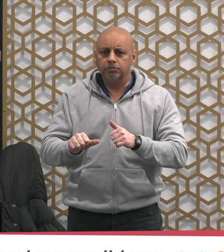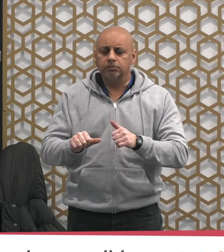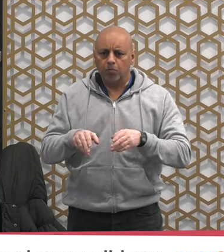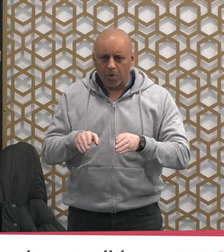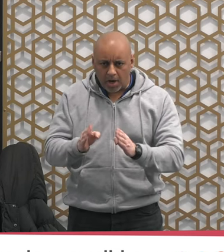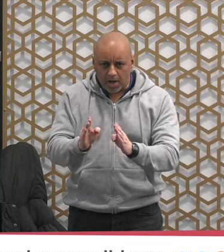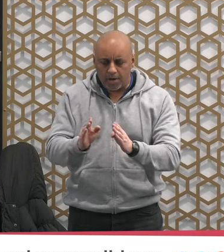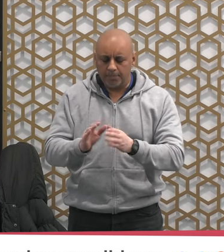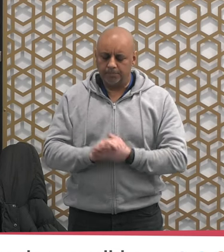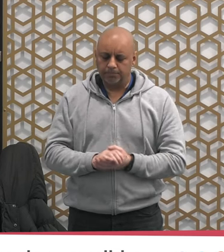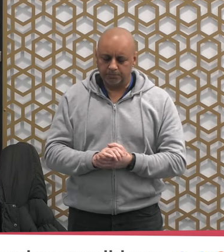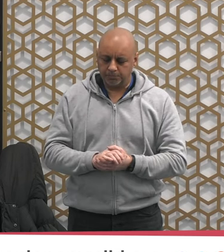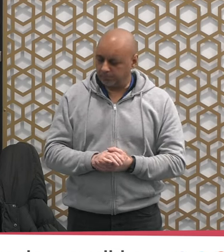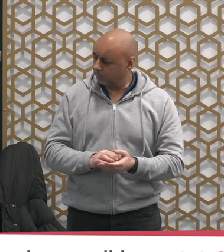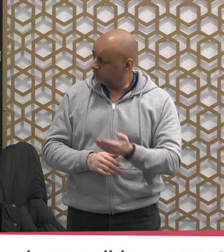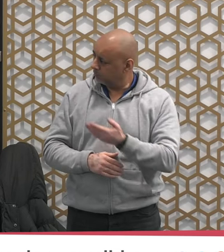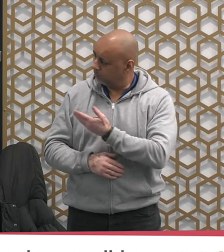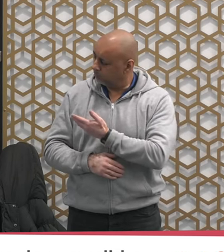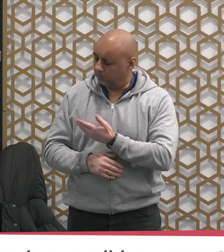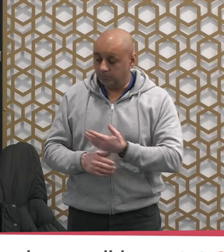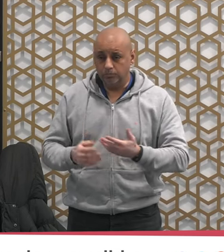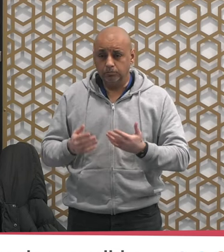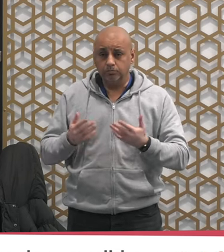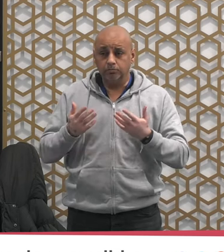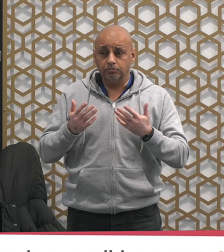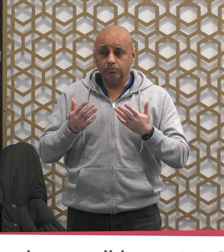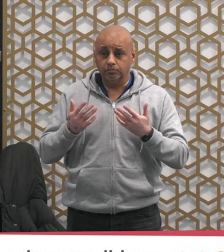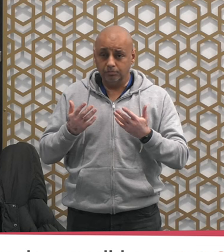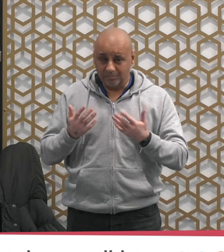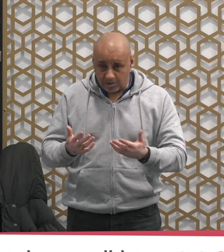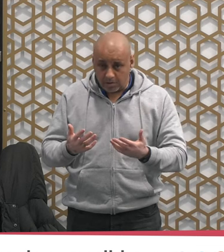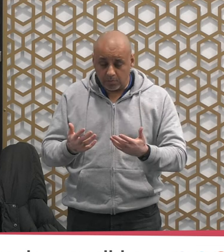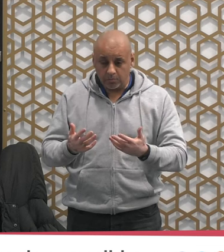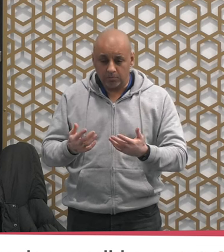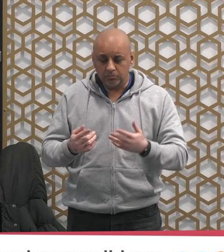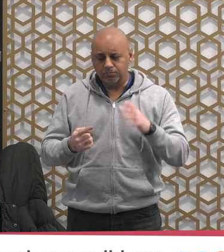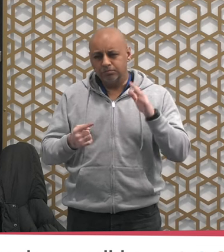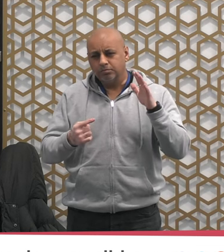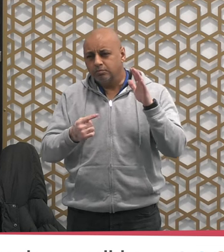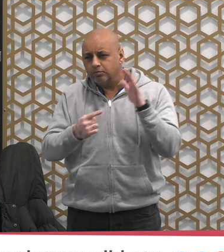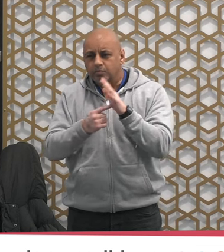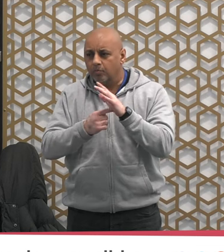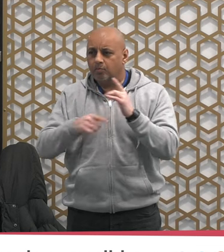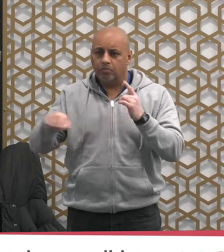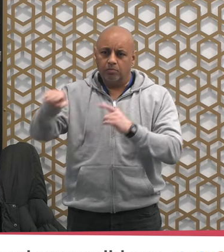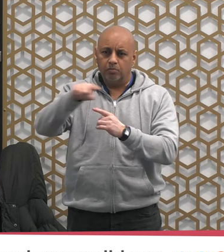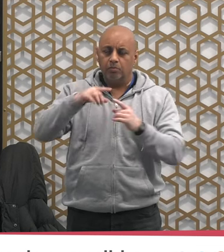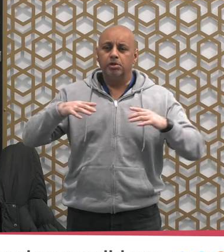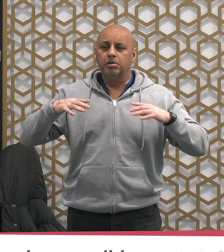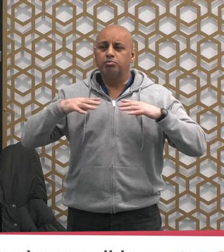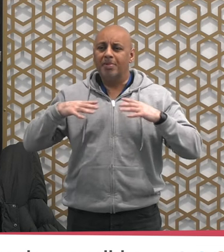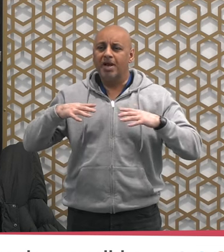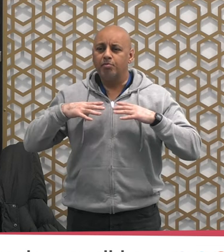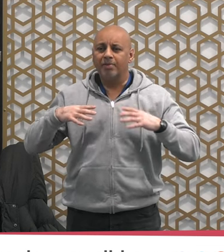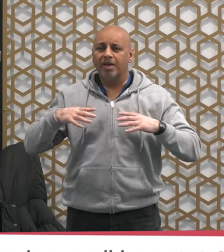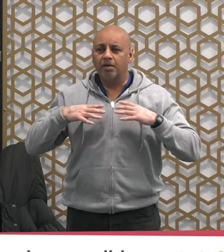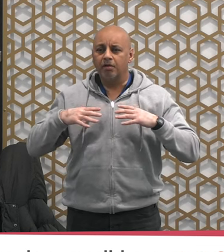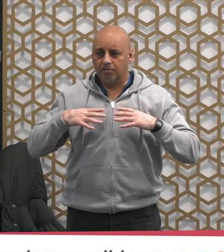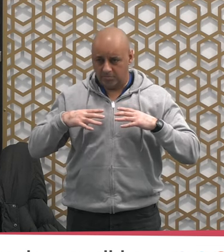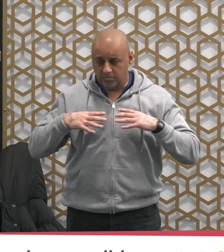the time for us all to prepare ourselves for that blessed month so in today's khutbah I would like